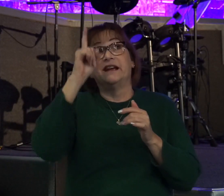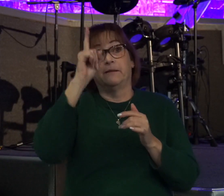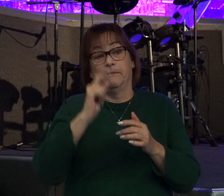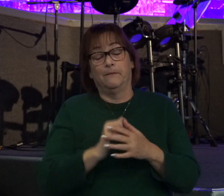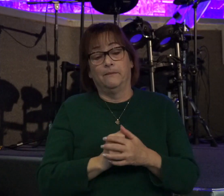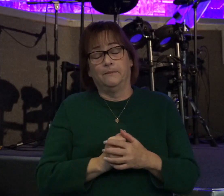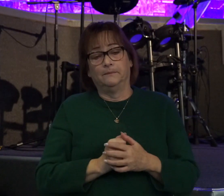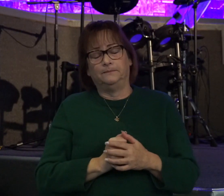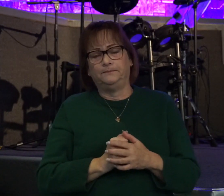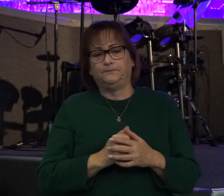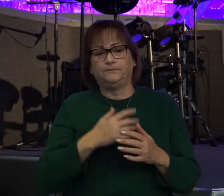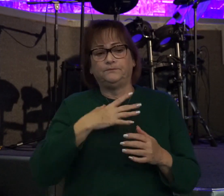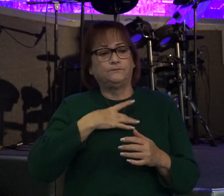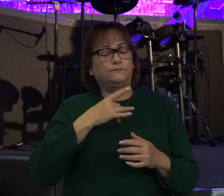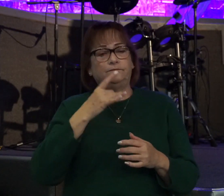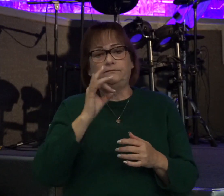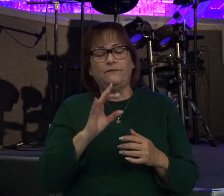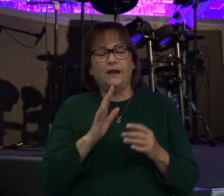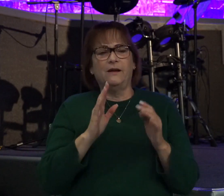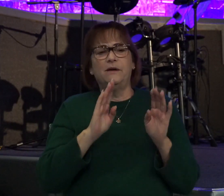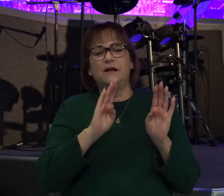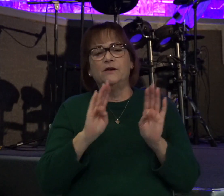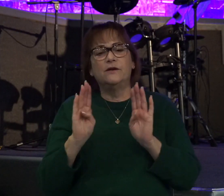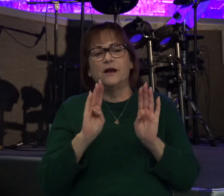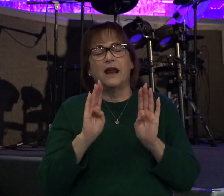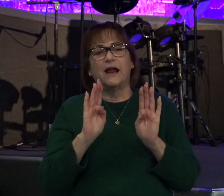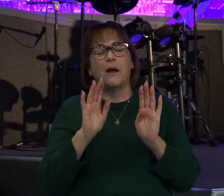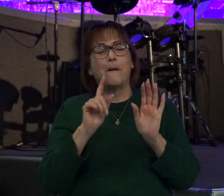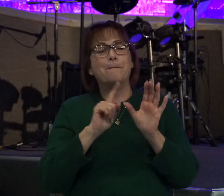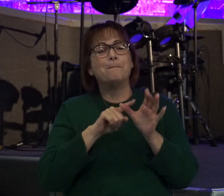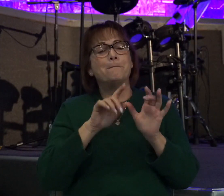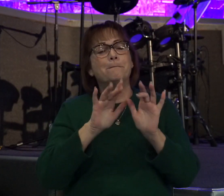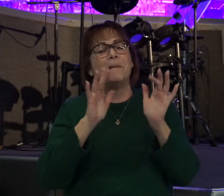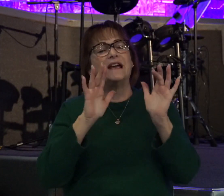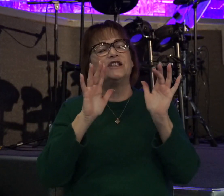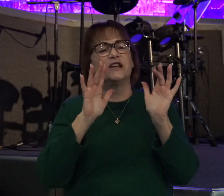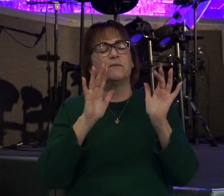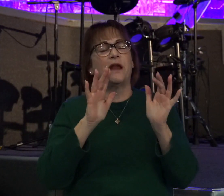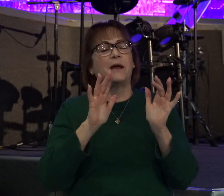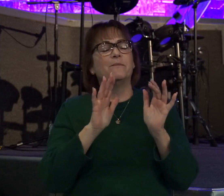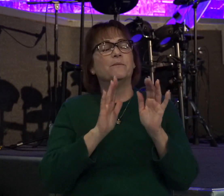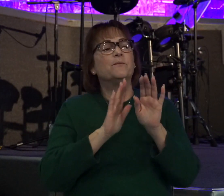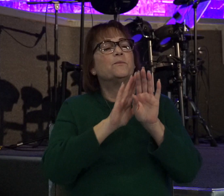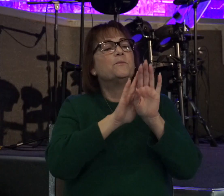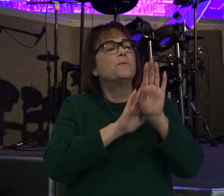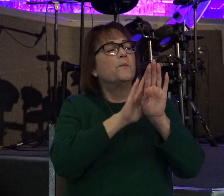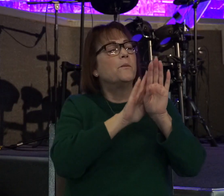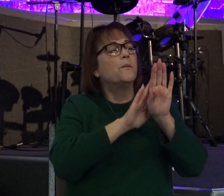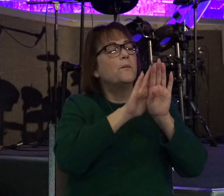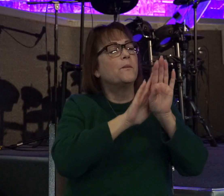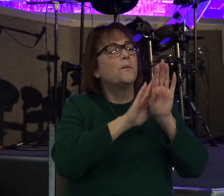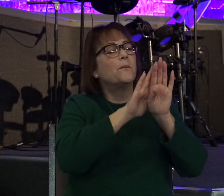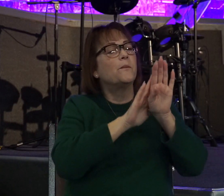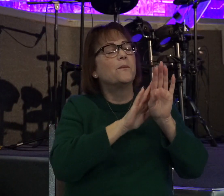He doesn't like to be treated like a magic genie. Rub the lamp three times, or rub the lamp and make your three wishes.